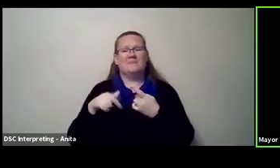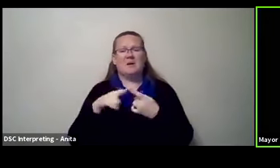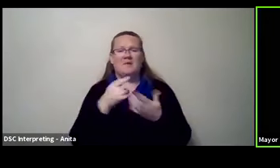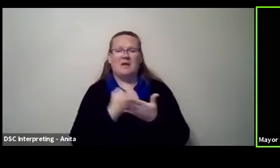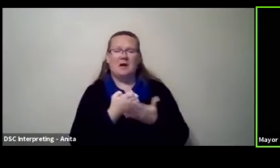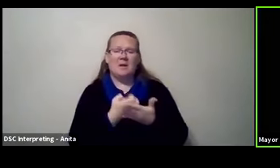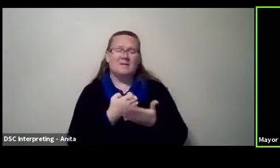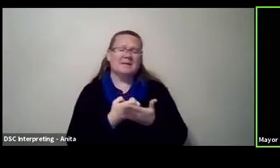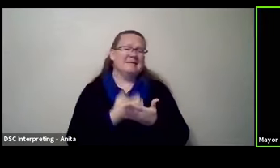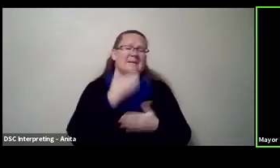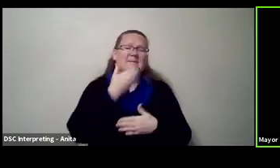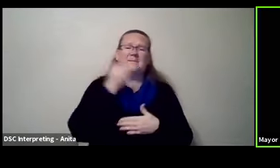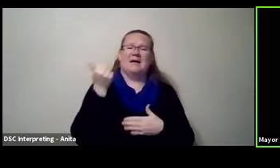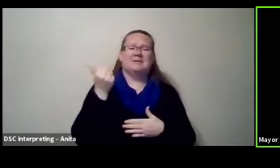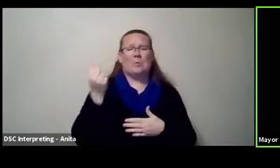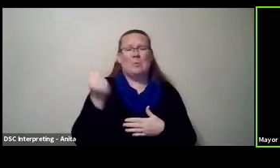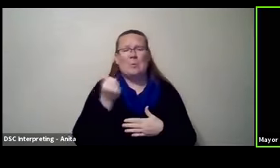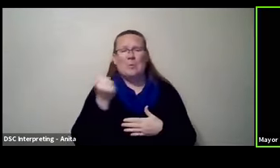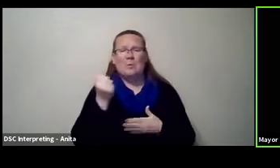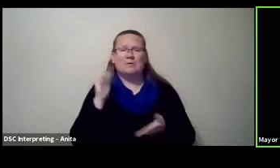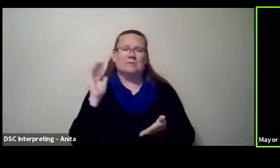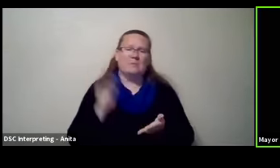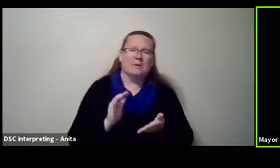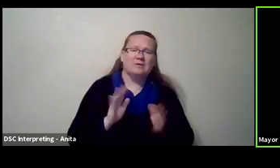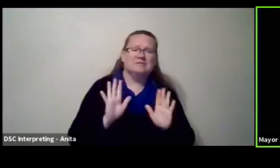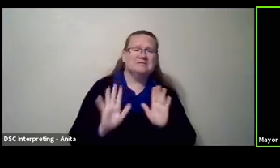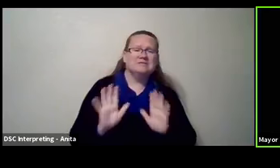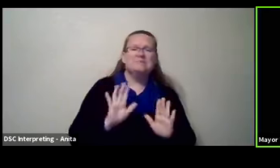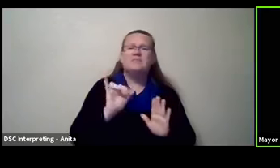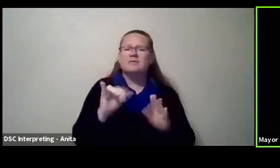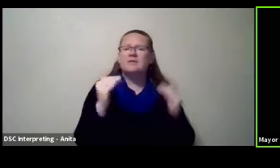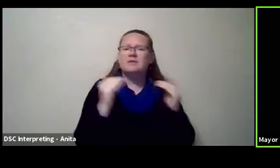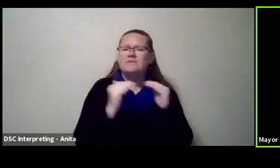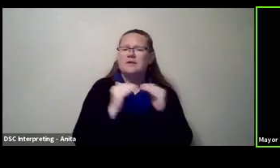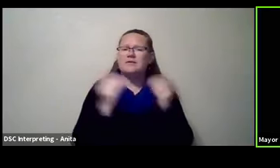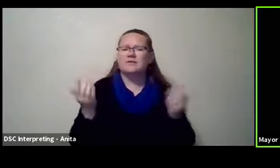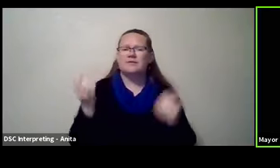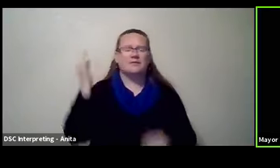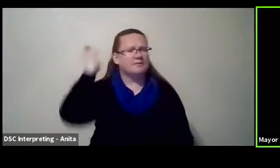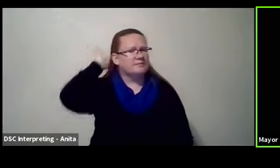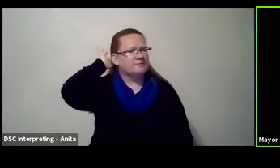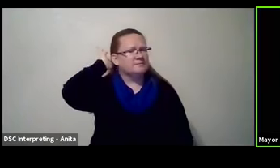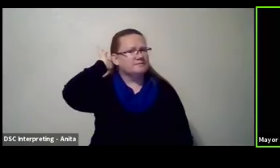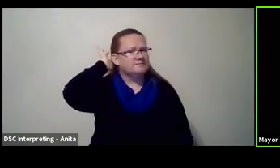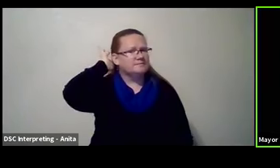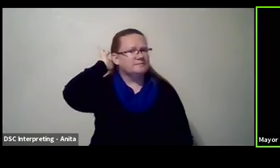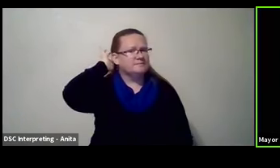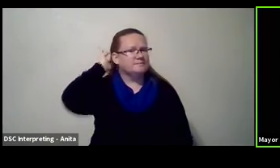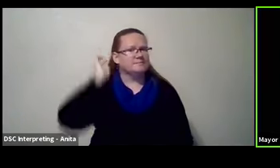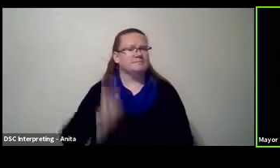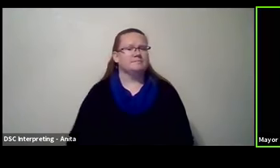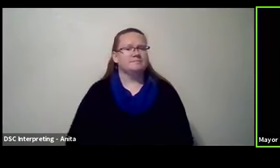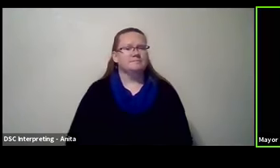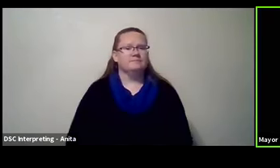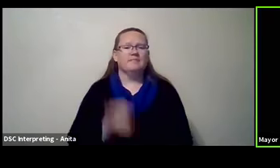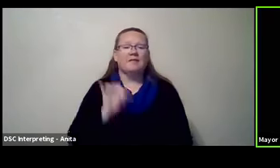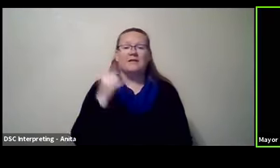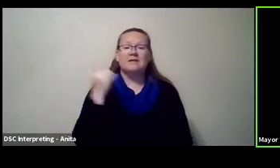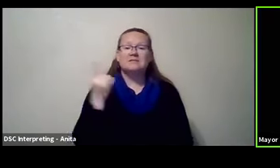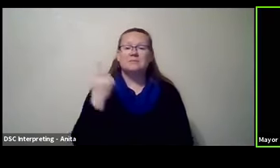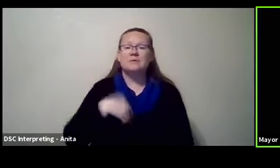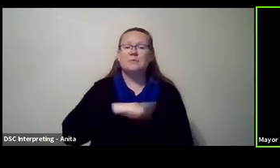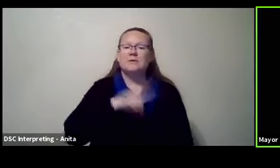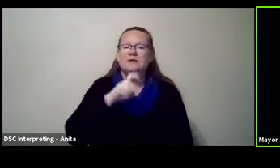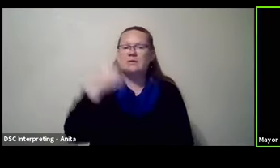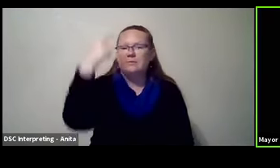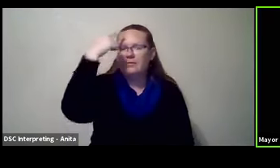fair. That's fair. And that, um, that is, uh, that is something that we need to factor in, uh, to the decisions we make